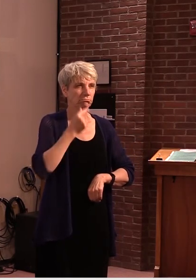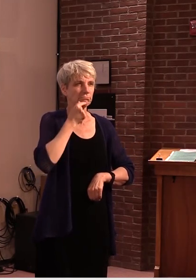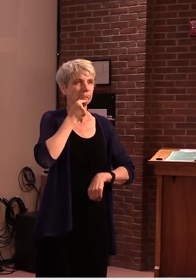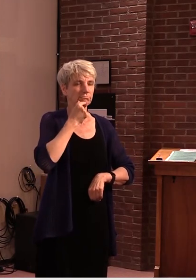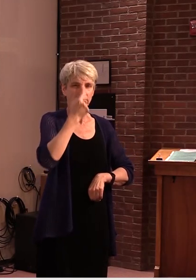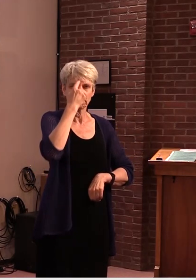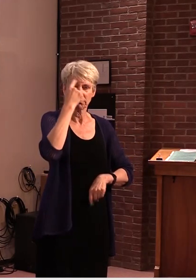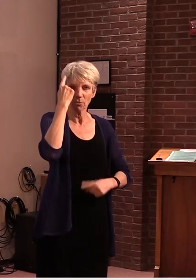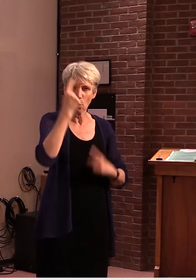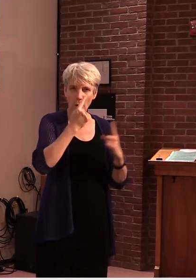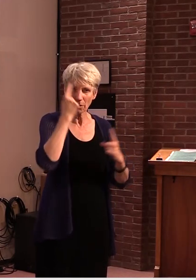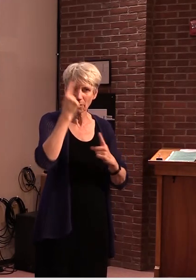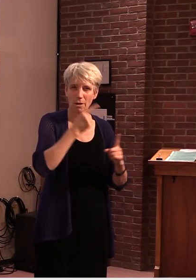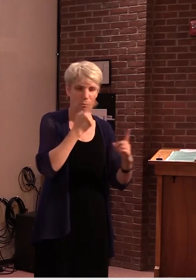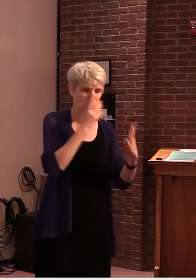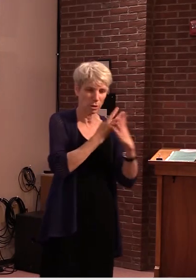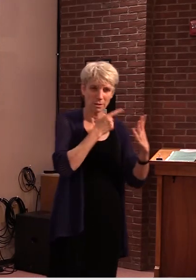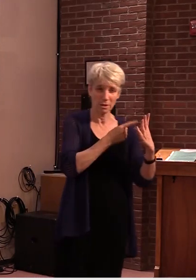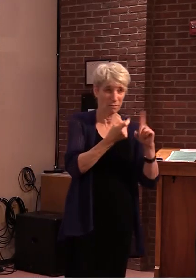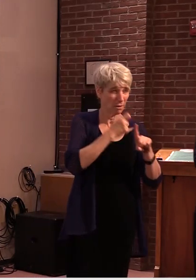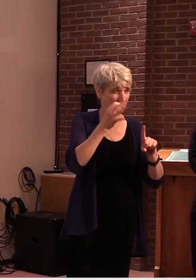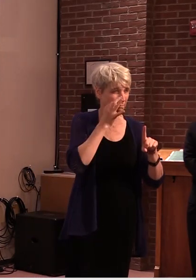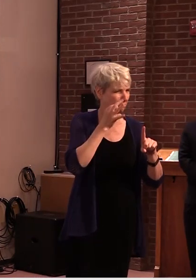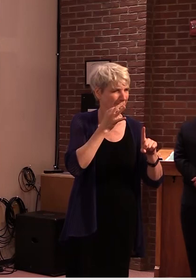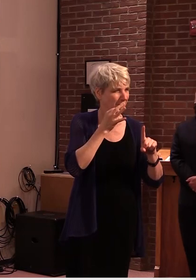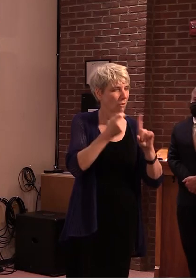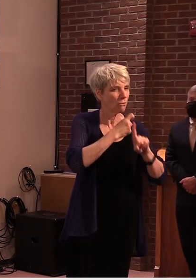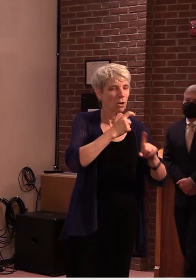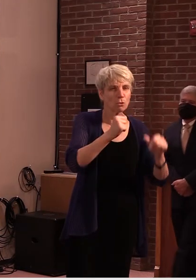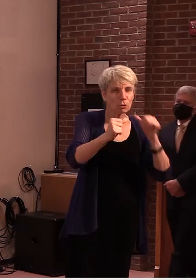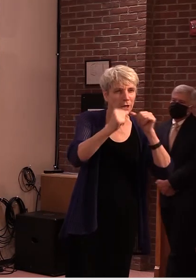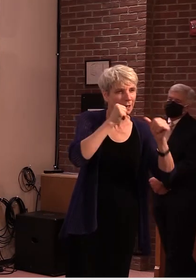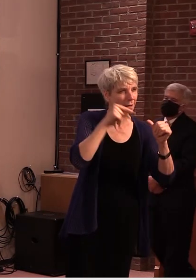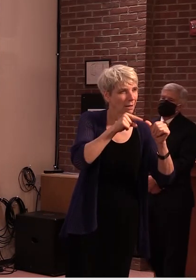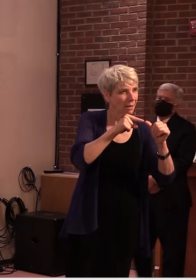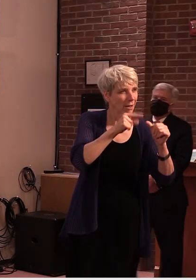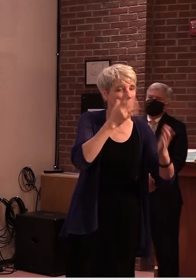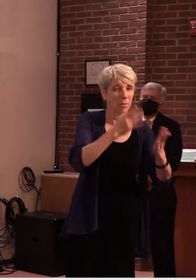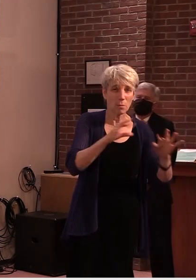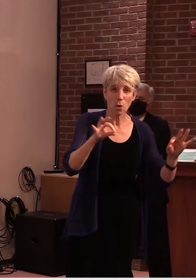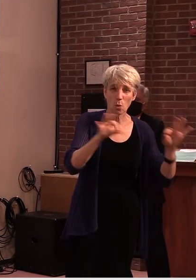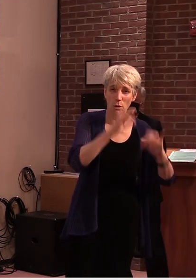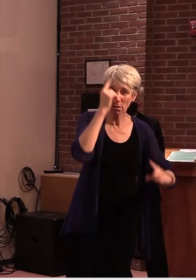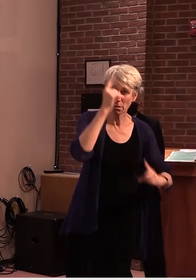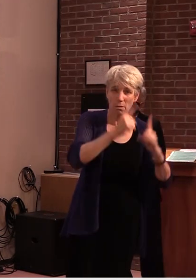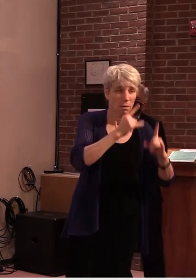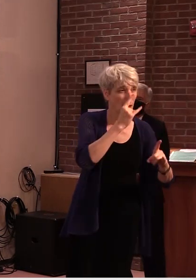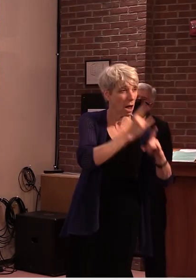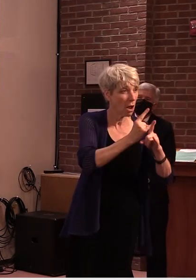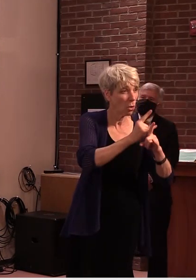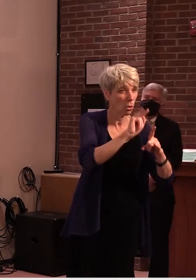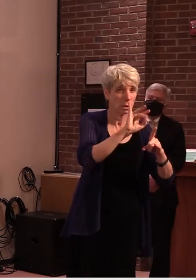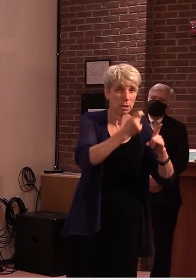find out how much is alcohol related and would uh increase in alcohol tax be something you might want to look at